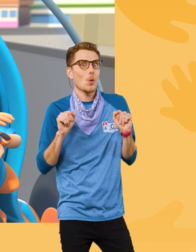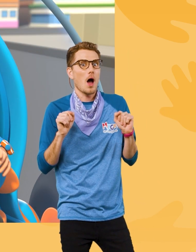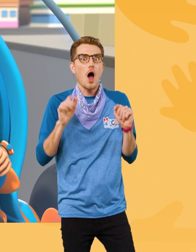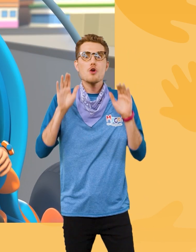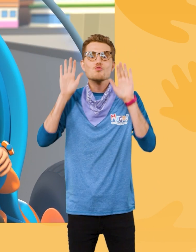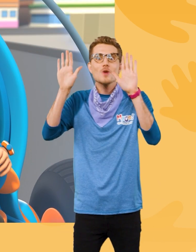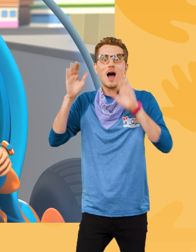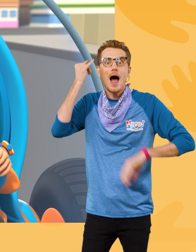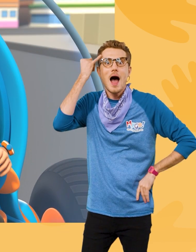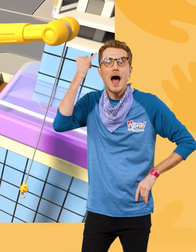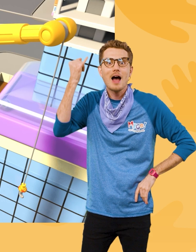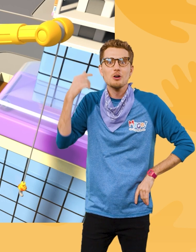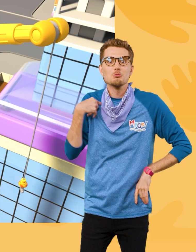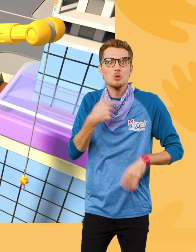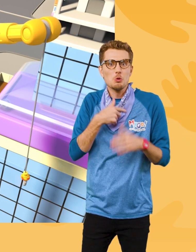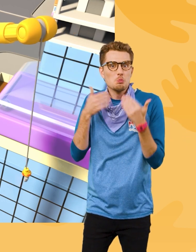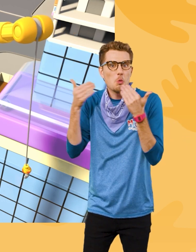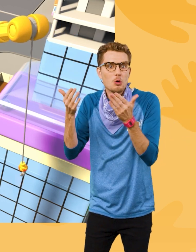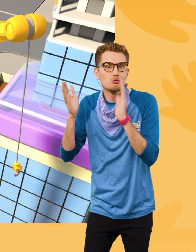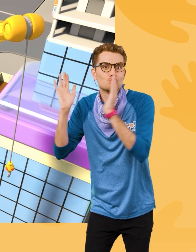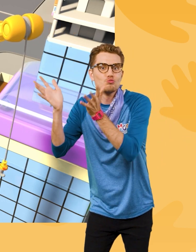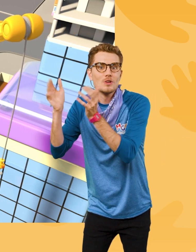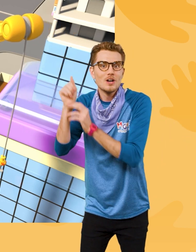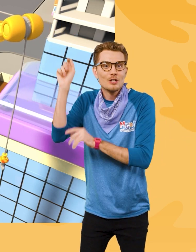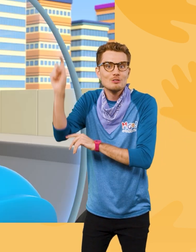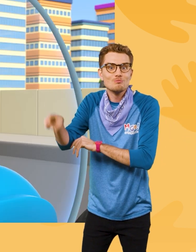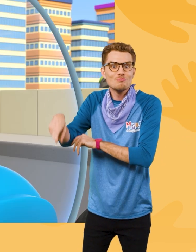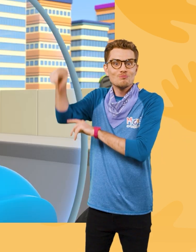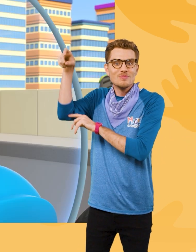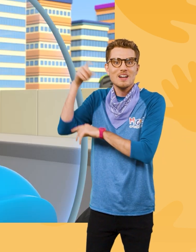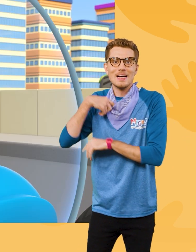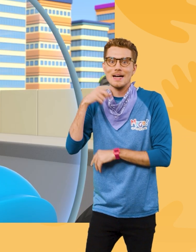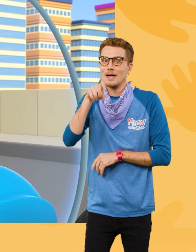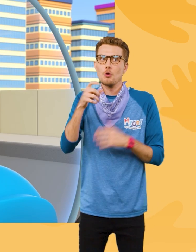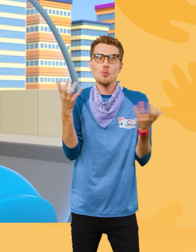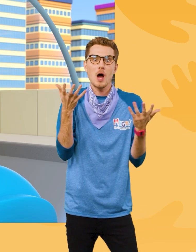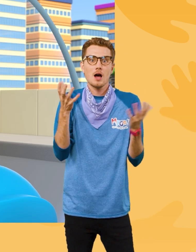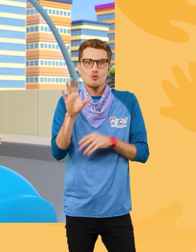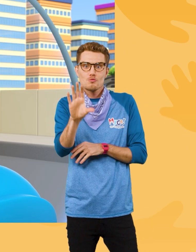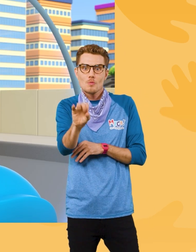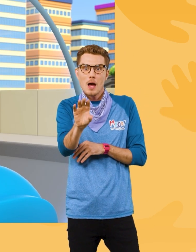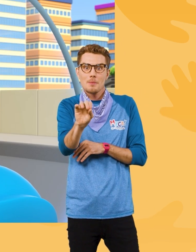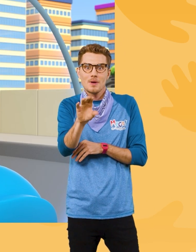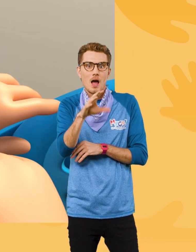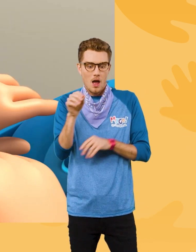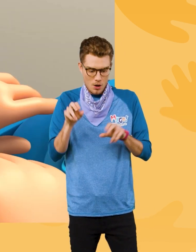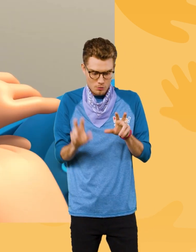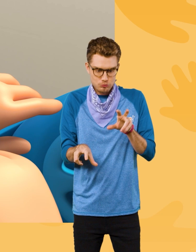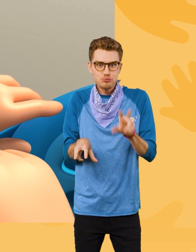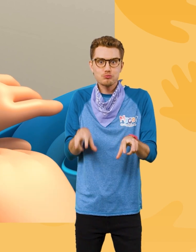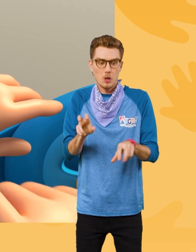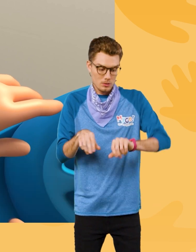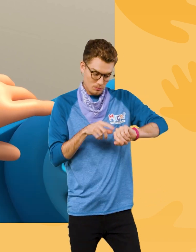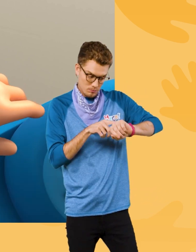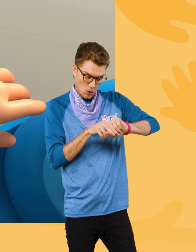idea! We'll go talk to the crane! I'm gonna need a grabber arm and extendo legs!